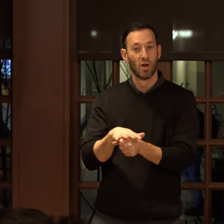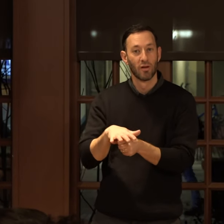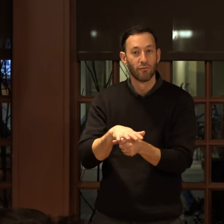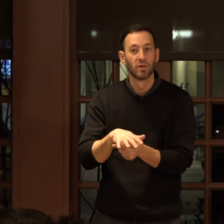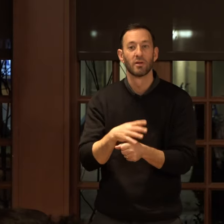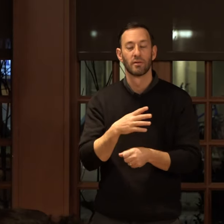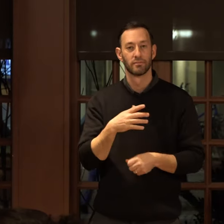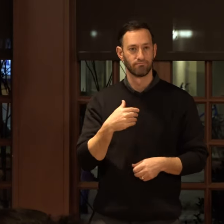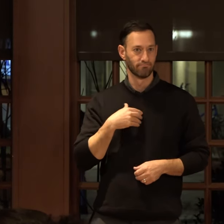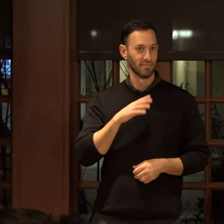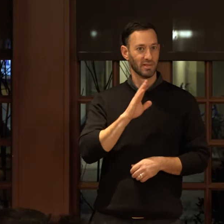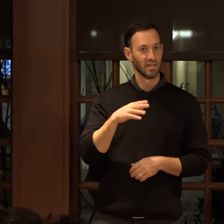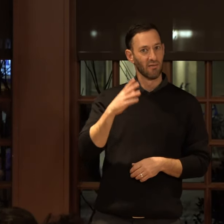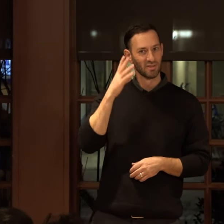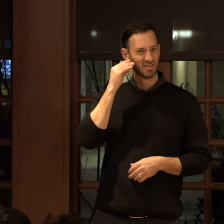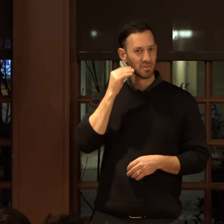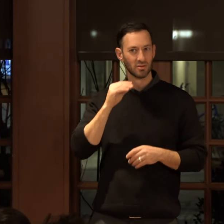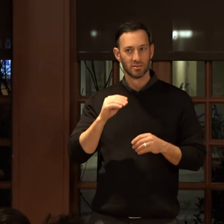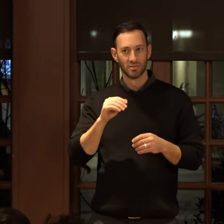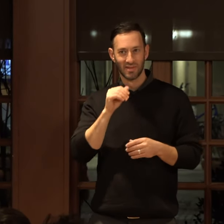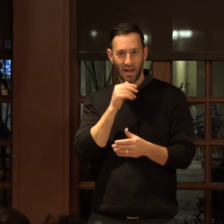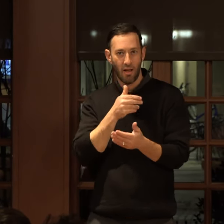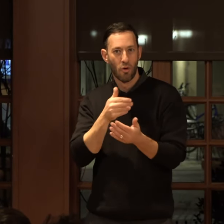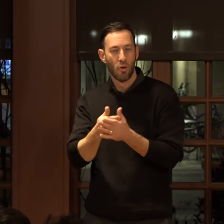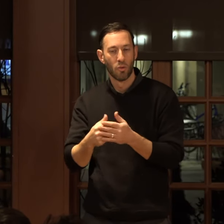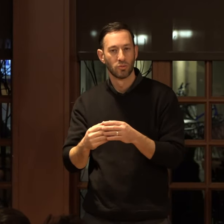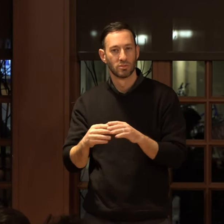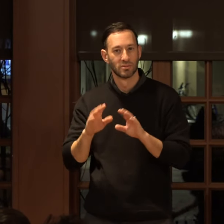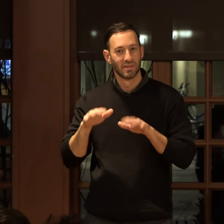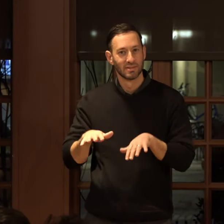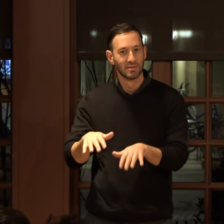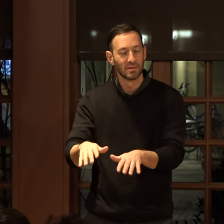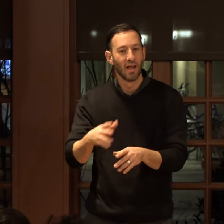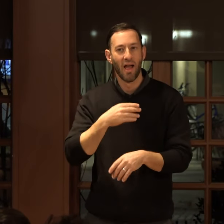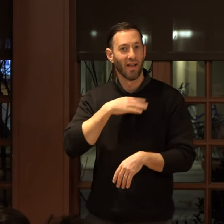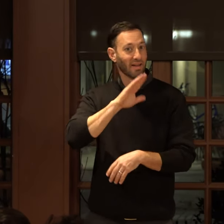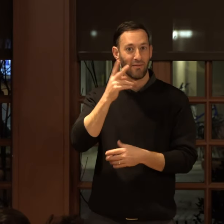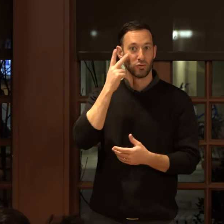And I had never been landlocked before. And I had never seen its snow.